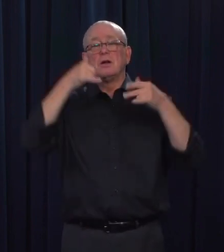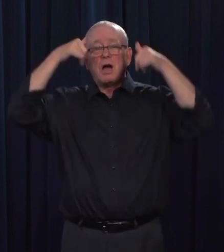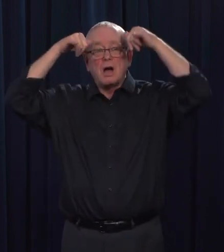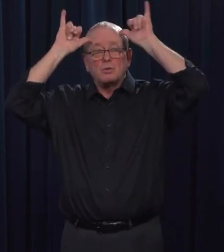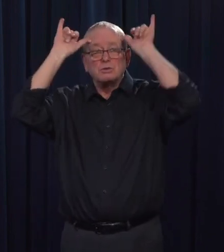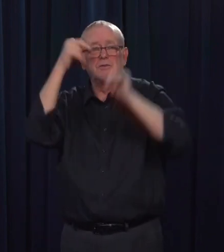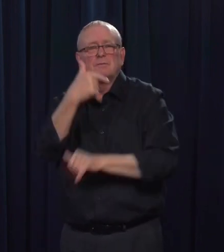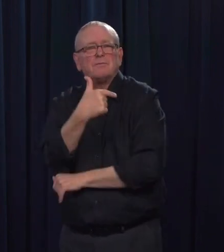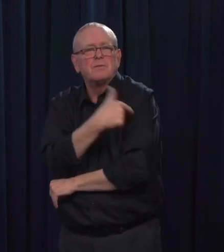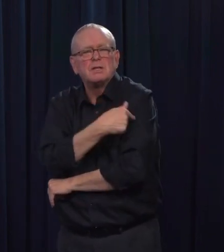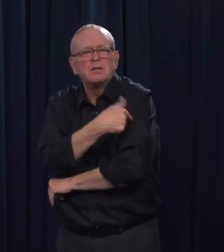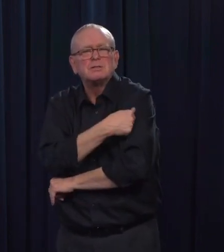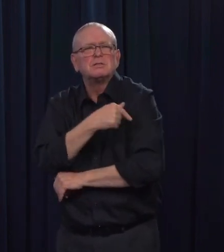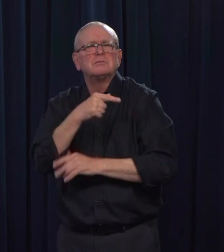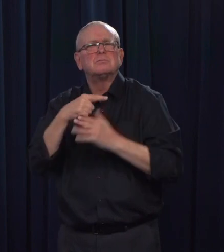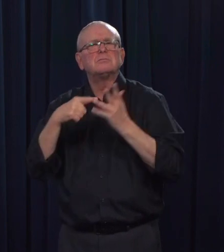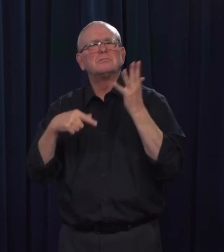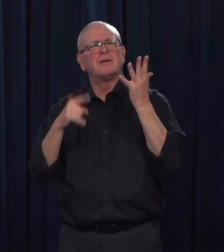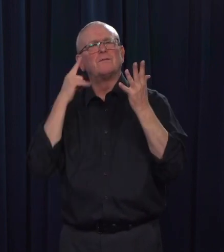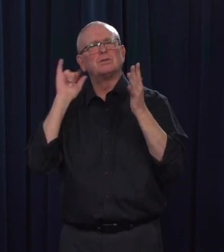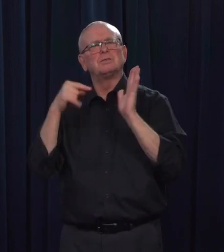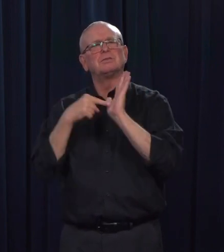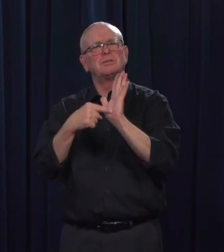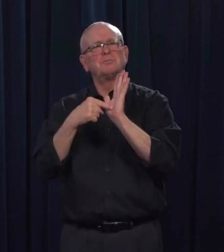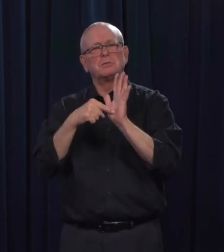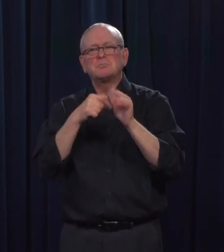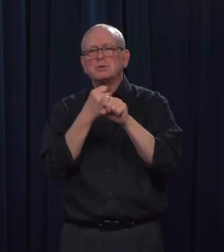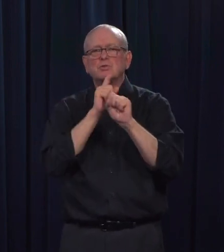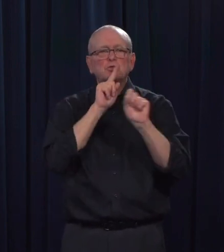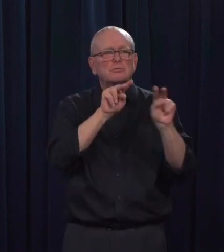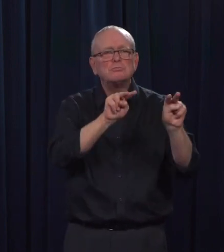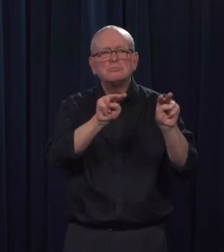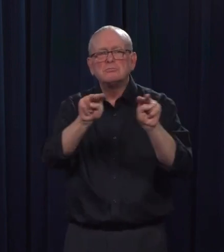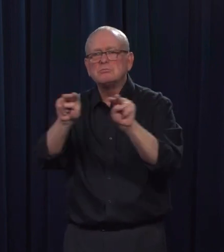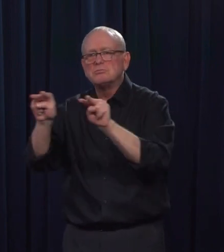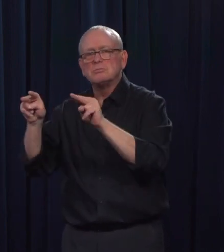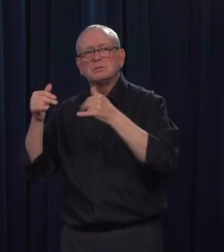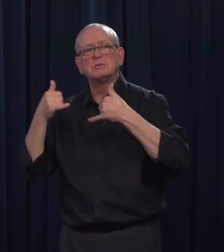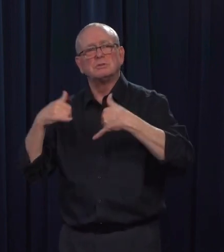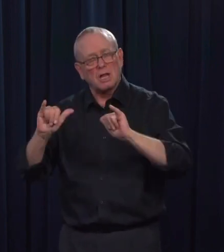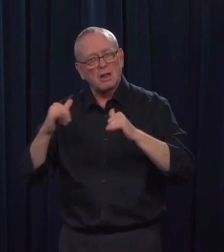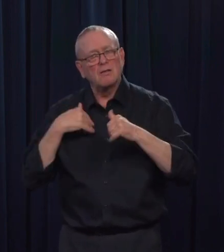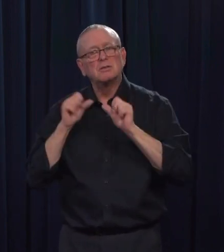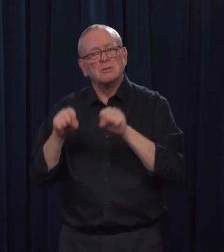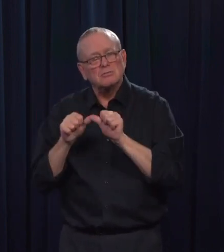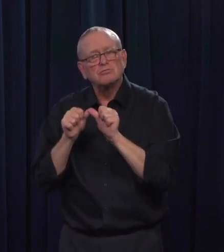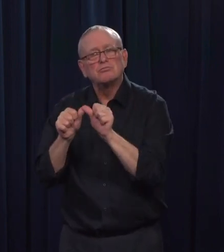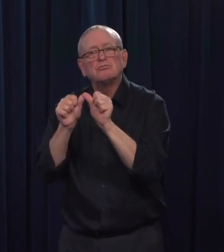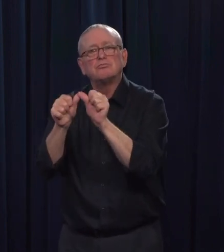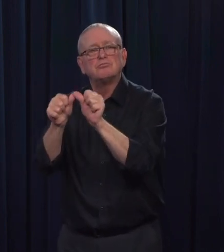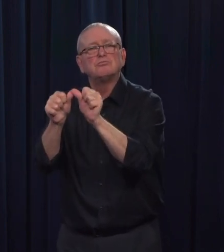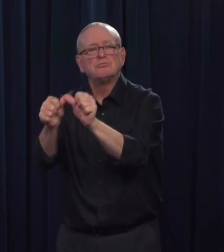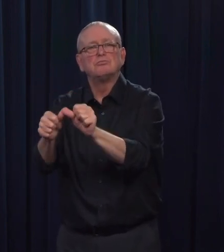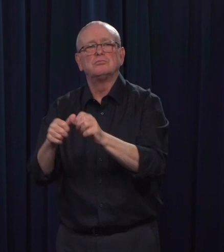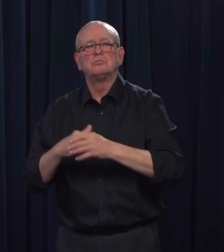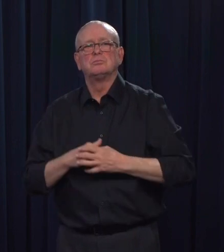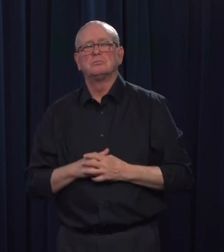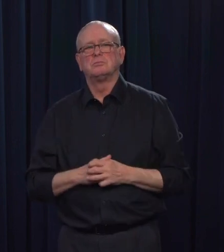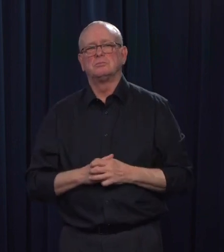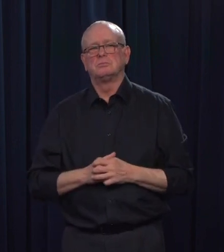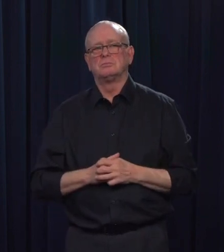Great. Thank you. Operator, can you please put in the next caller? Our next question comes from Rod Nickel of Reuters. line is open.